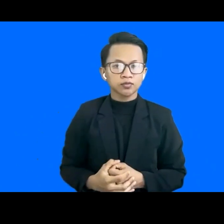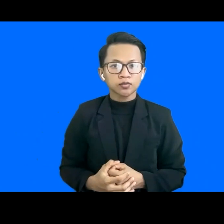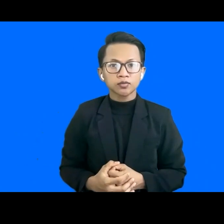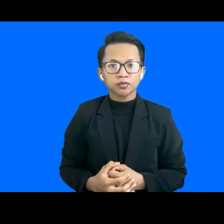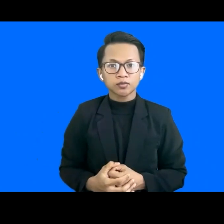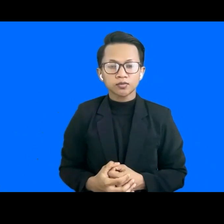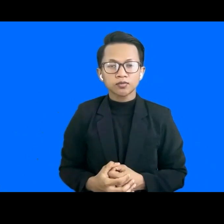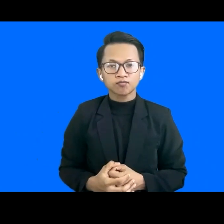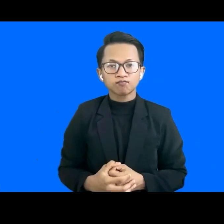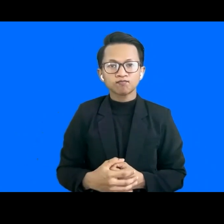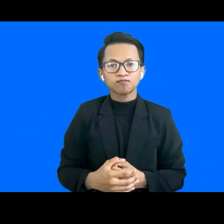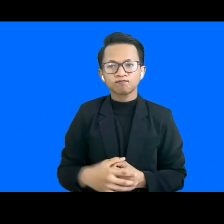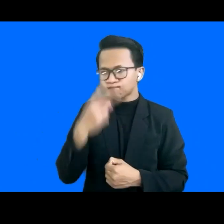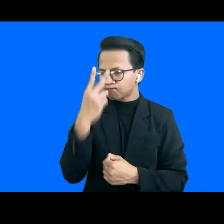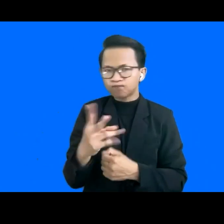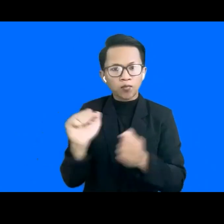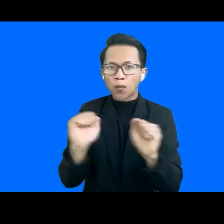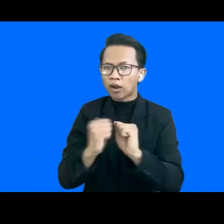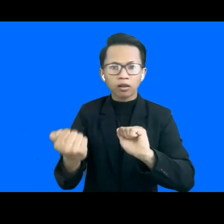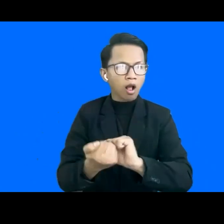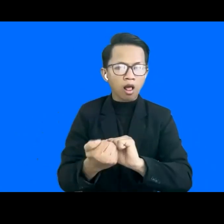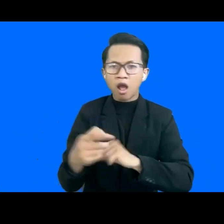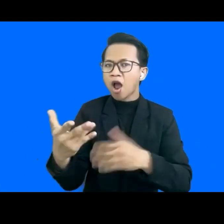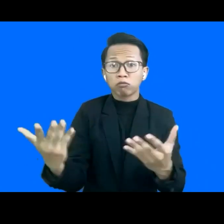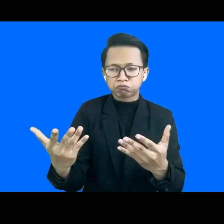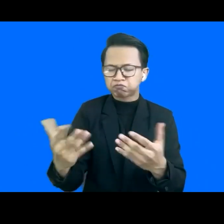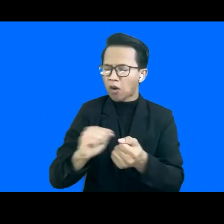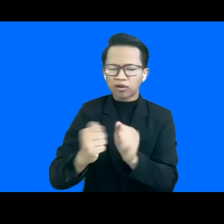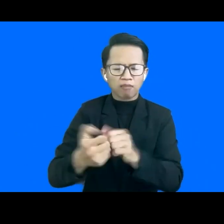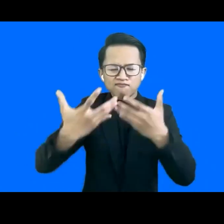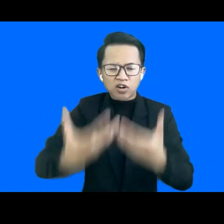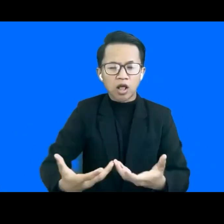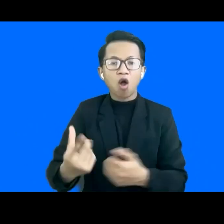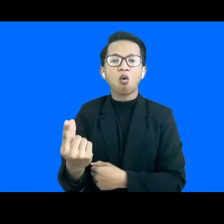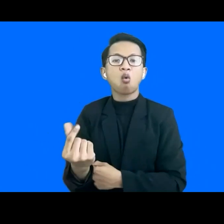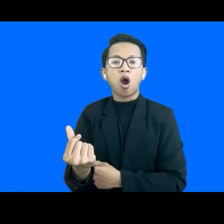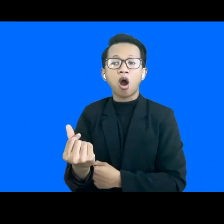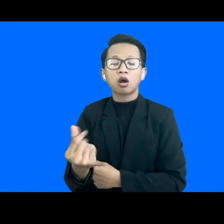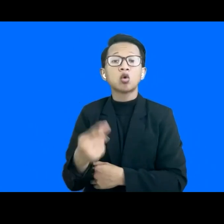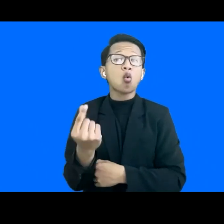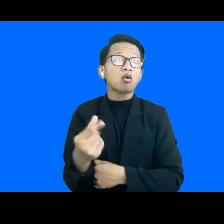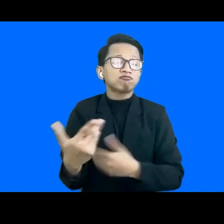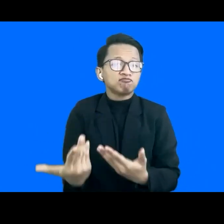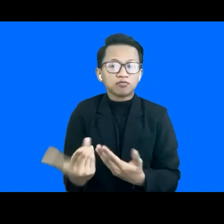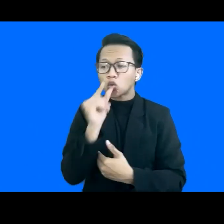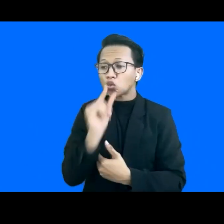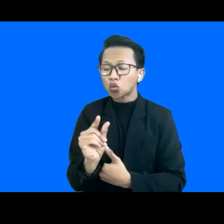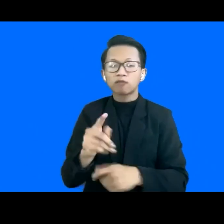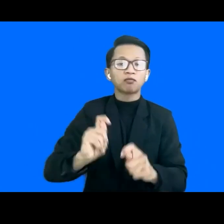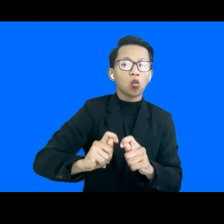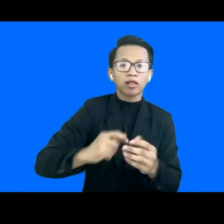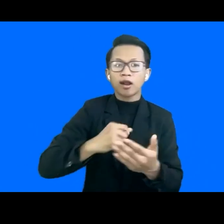the main problem here is the cost. The cost of deploying these assistive technologies into